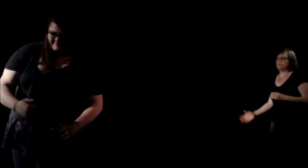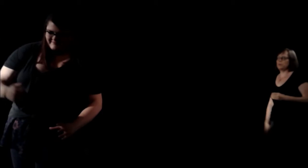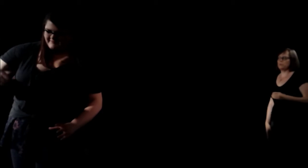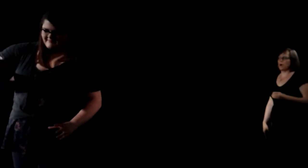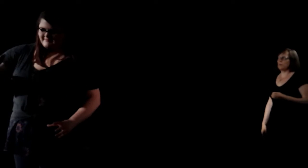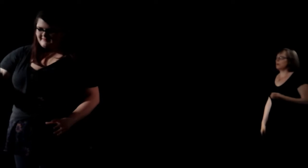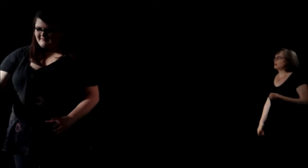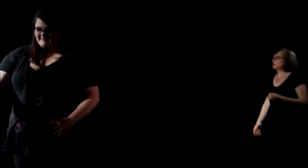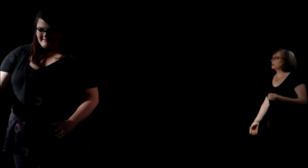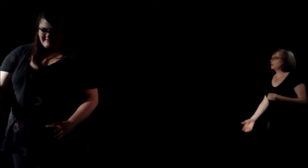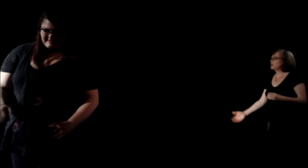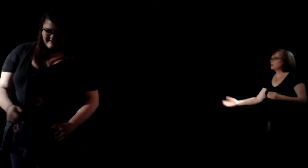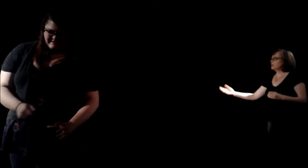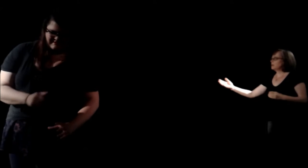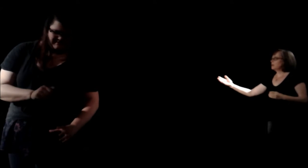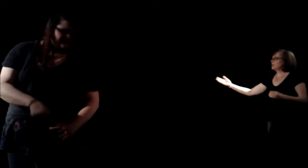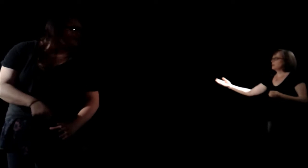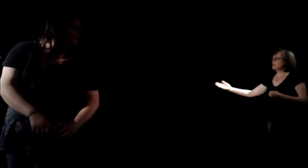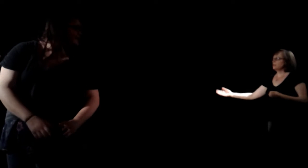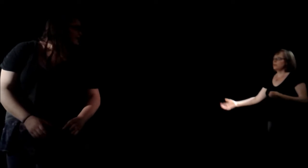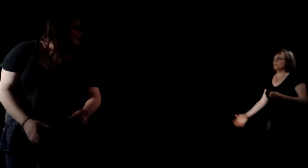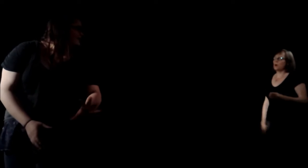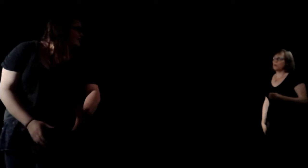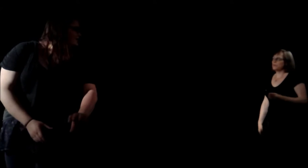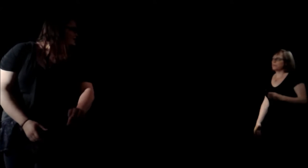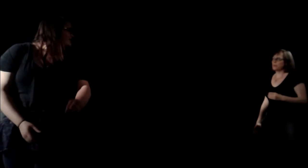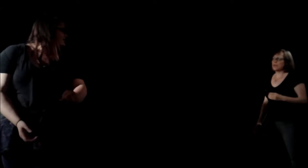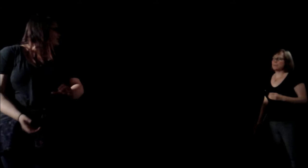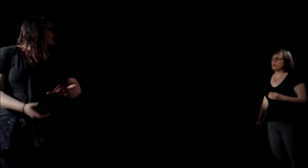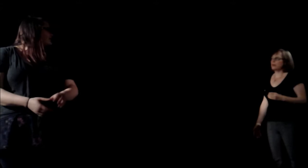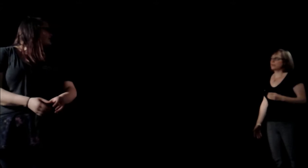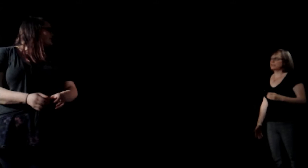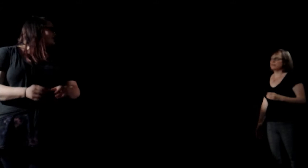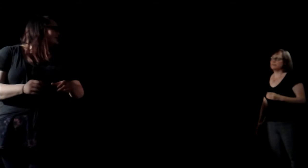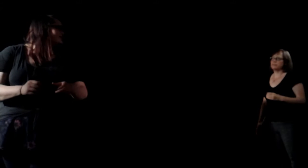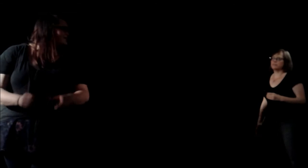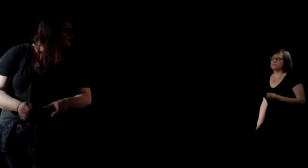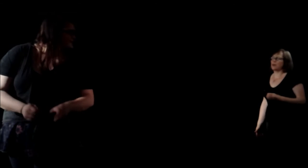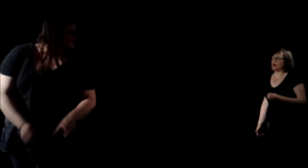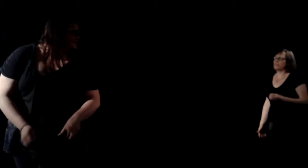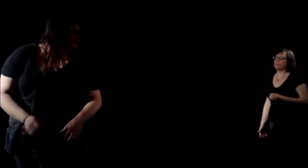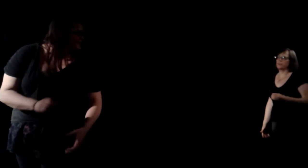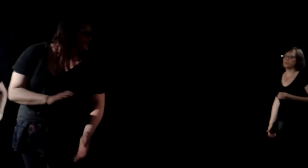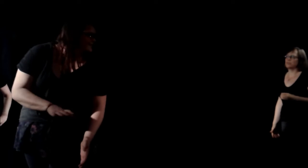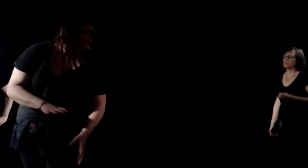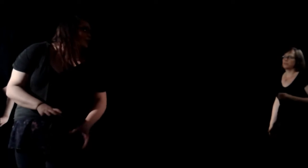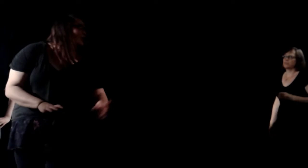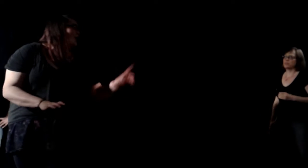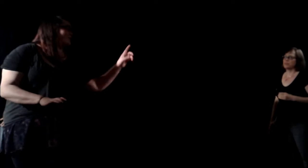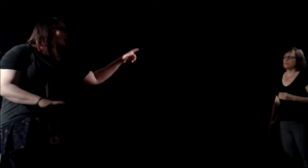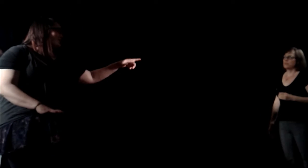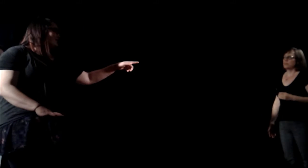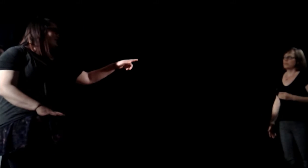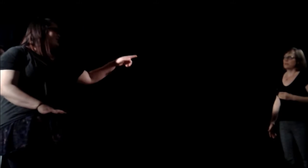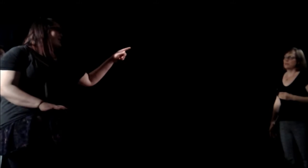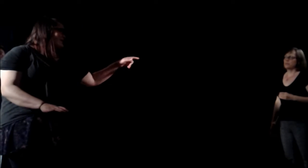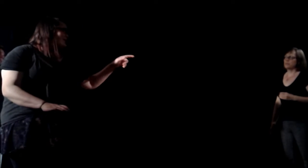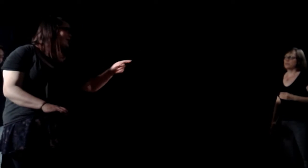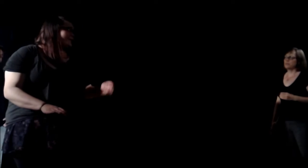You wrote... You wrote the great American novel. Close. Very close.